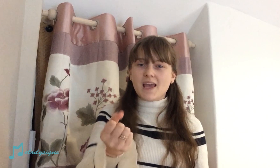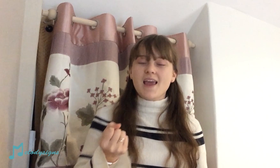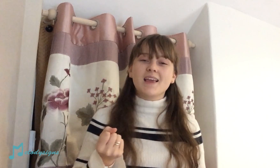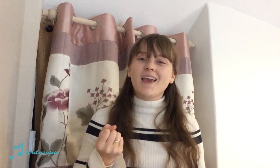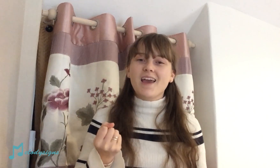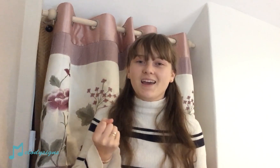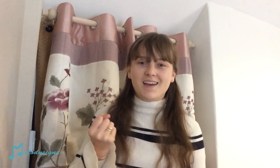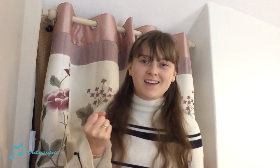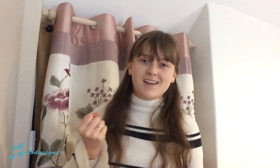I'm taking,